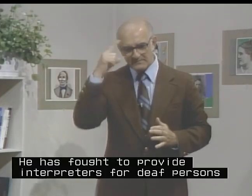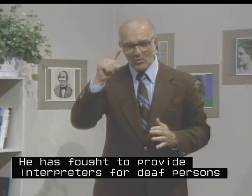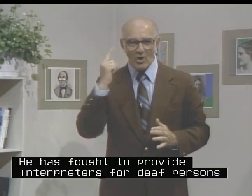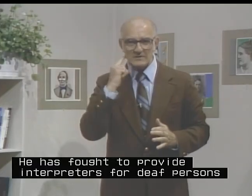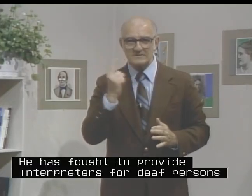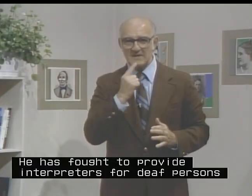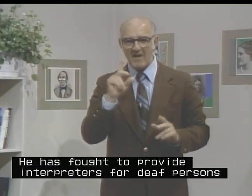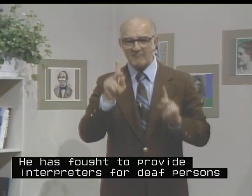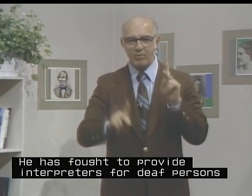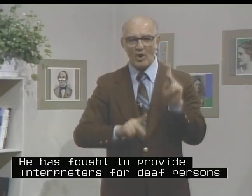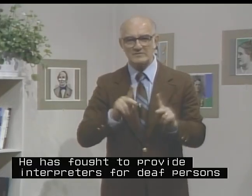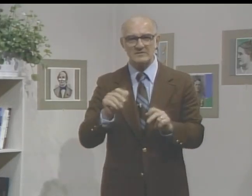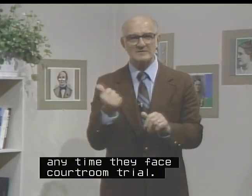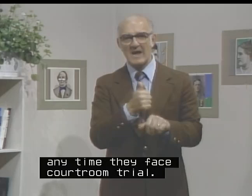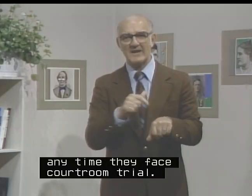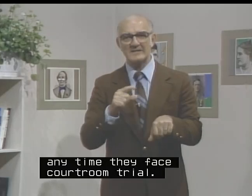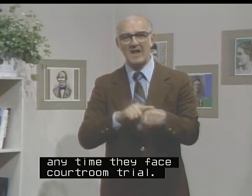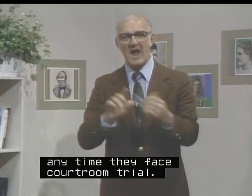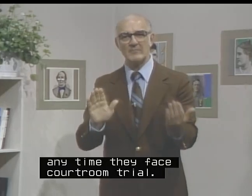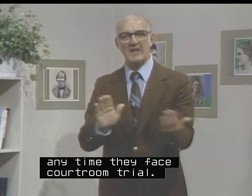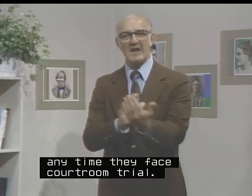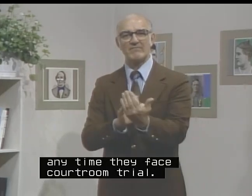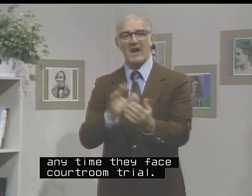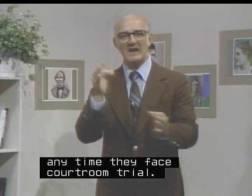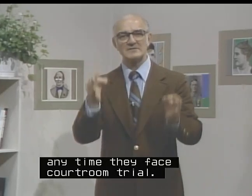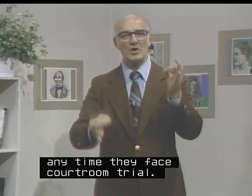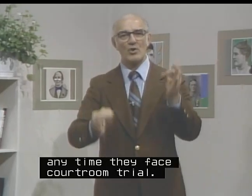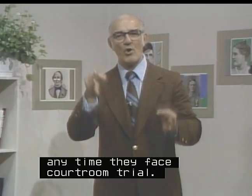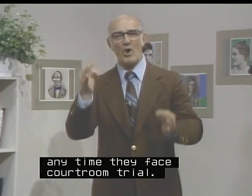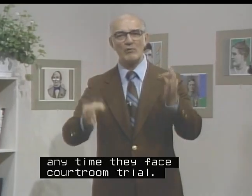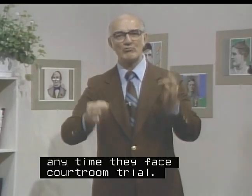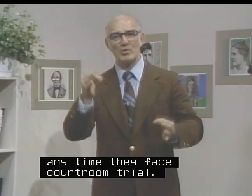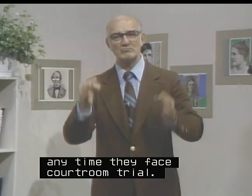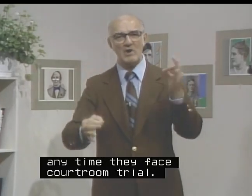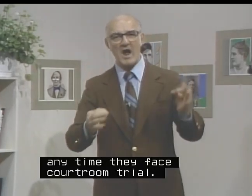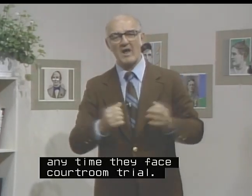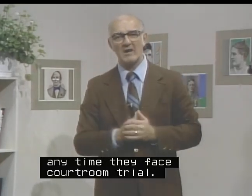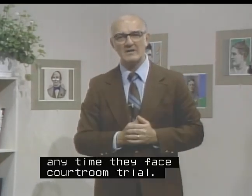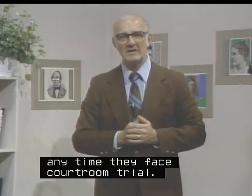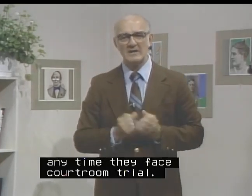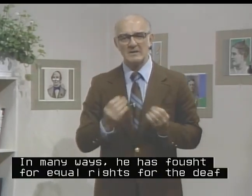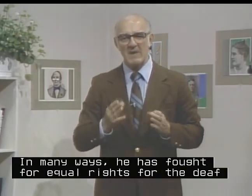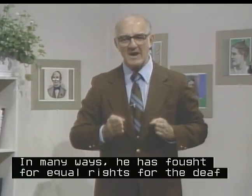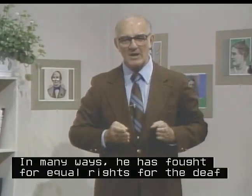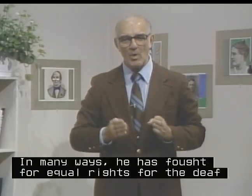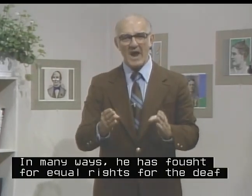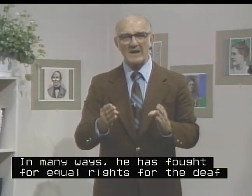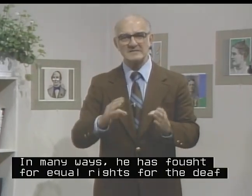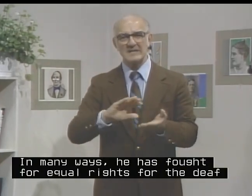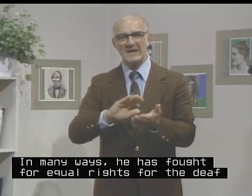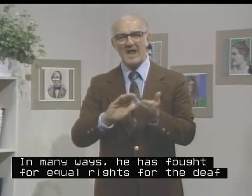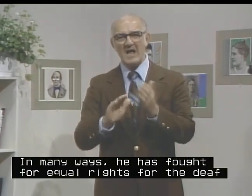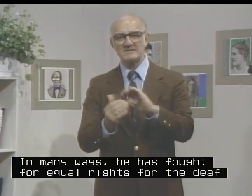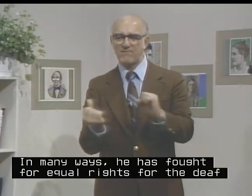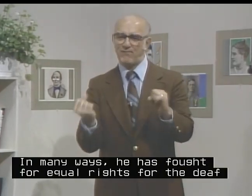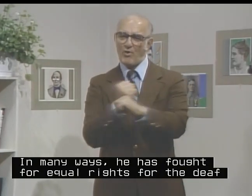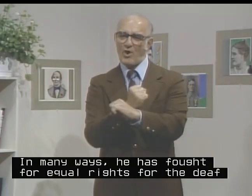for deaf persons any time they face courtroom trial. In many ways, he has fought